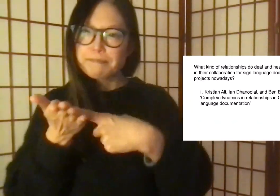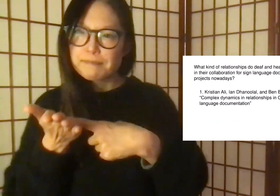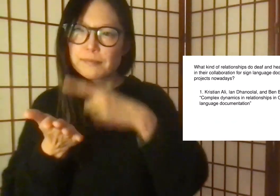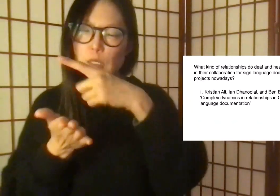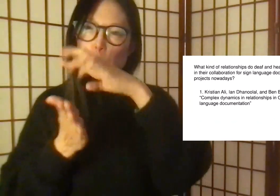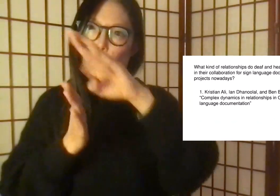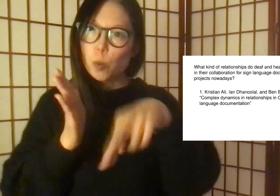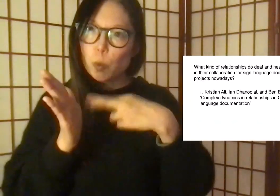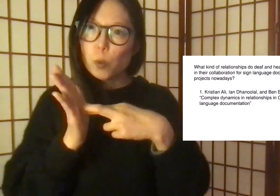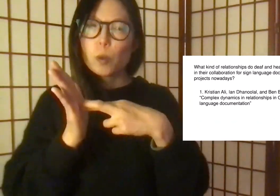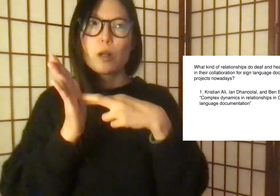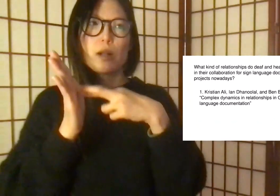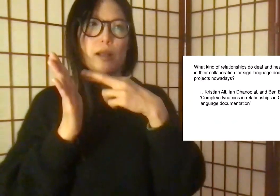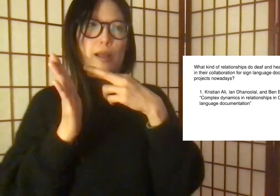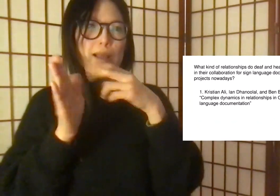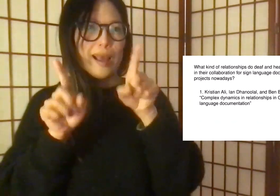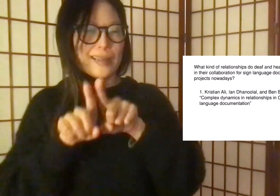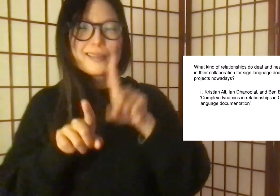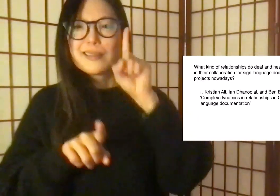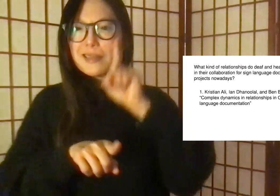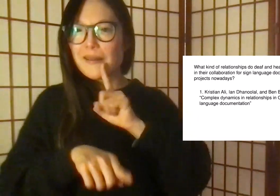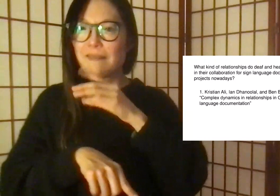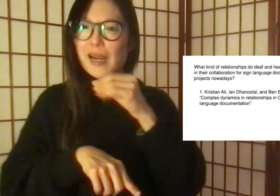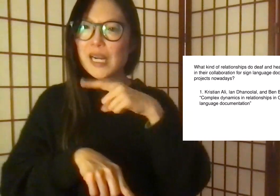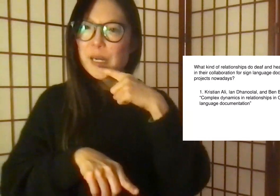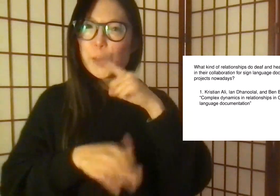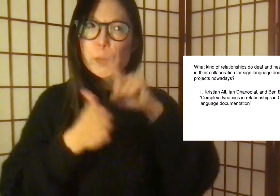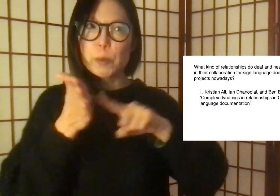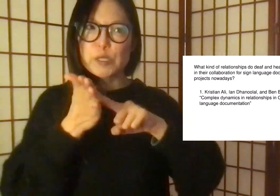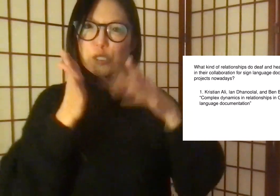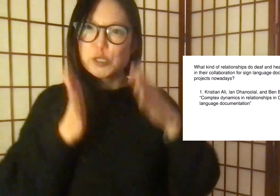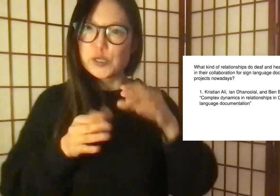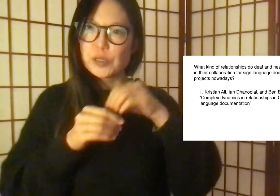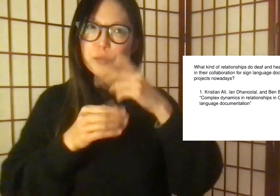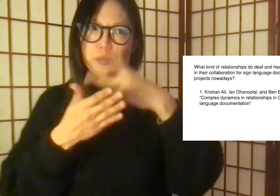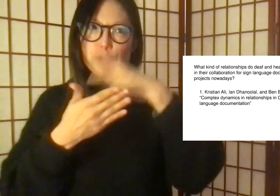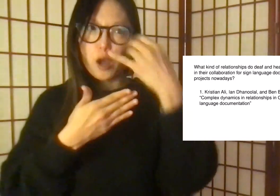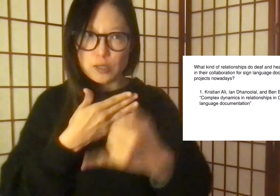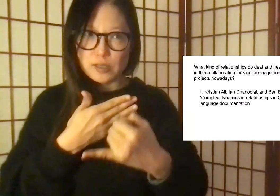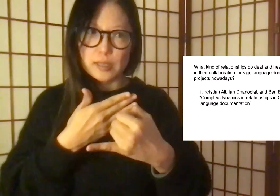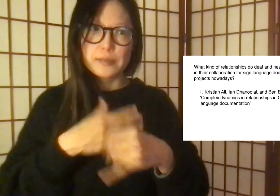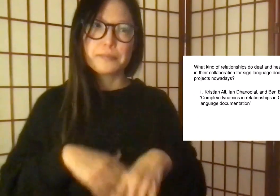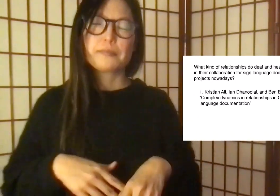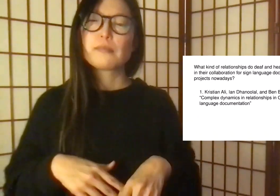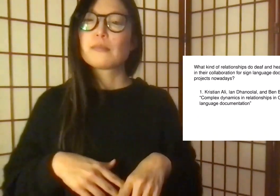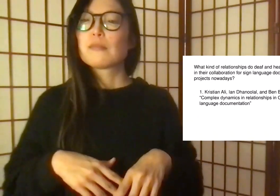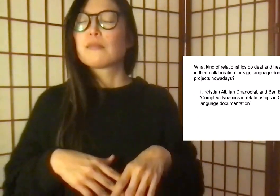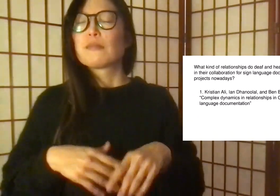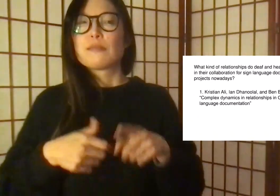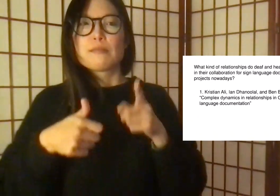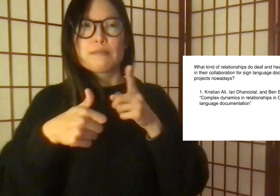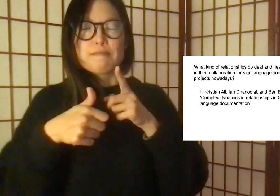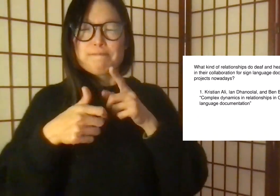based on different parts of the Caribbean and their roles as deaf and hearing researchers in the projects.